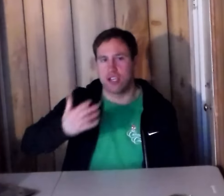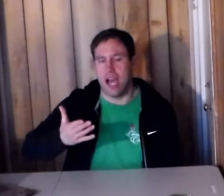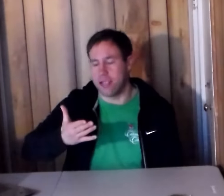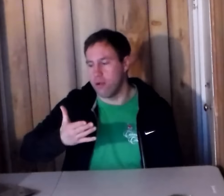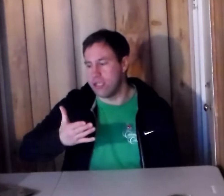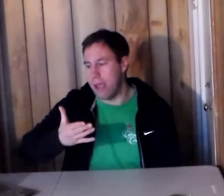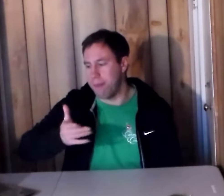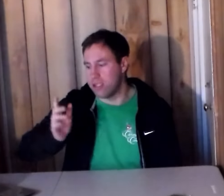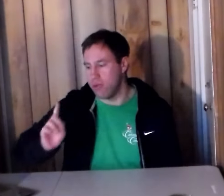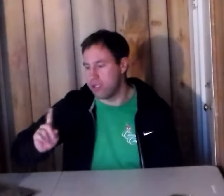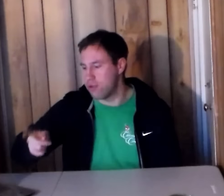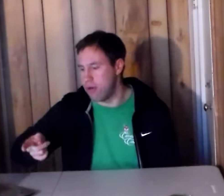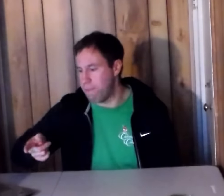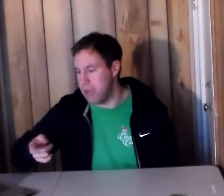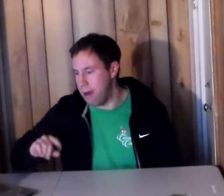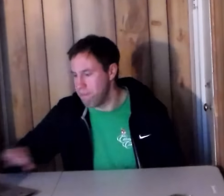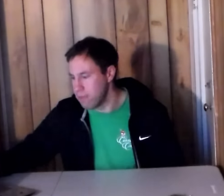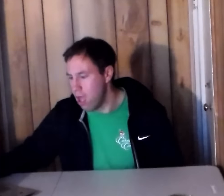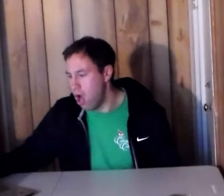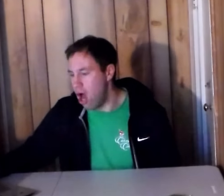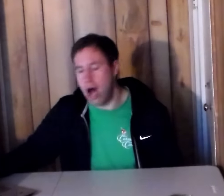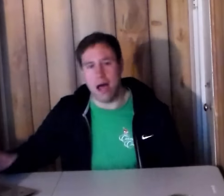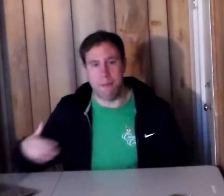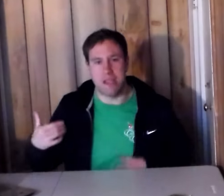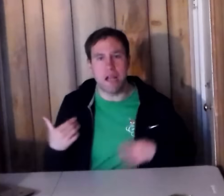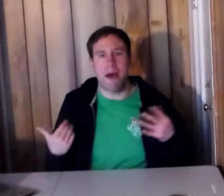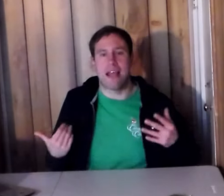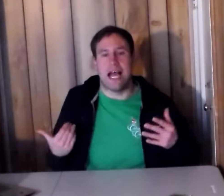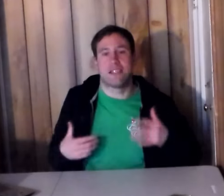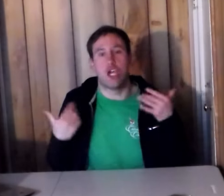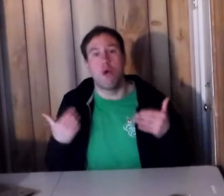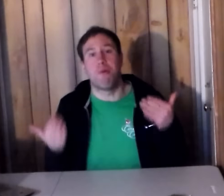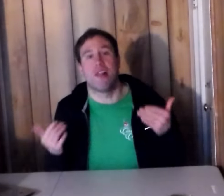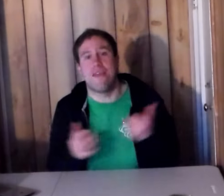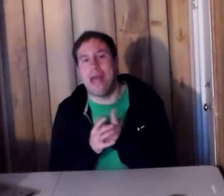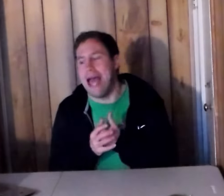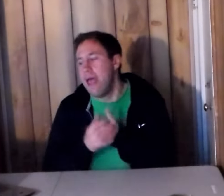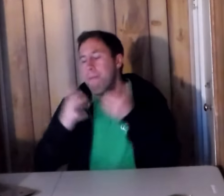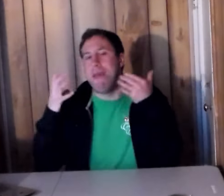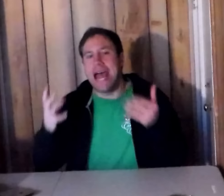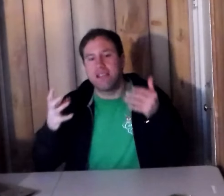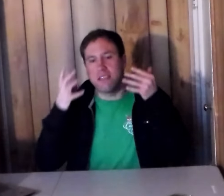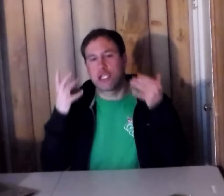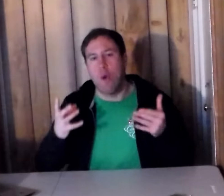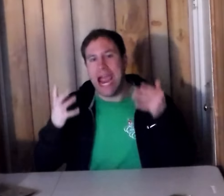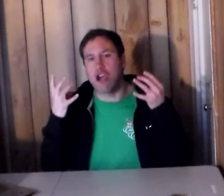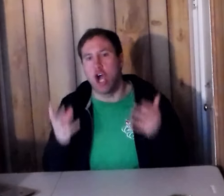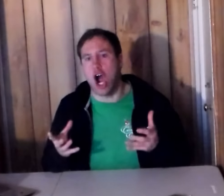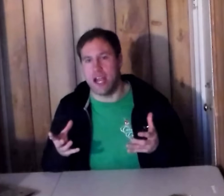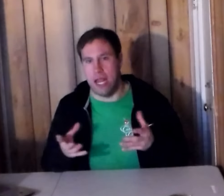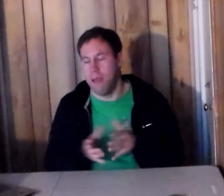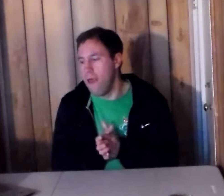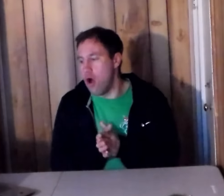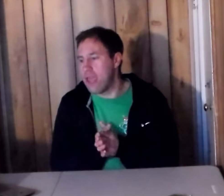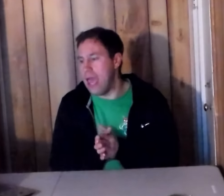Intercontinental Champion, so they screwed up there. I mean, think about it, guys. Can you believe that? Madison Square Garden, okay,